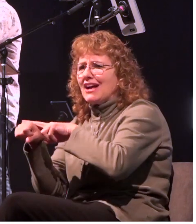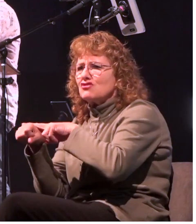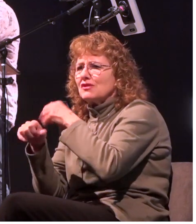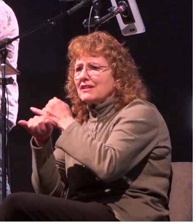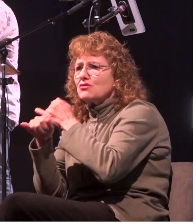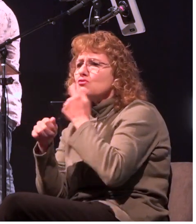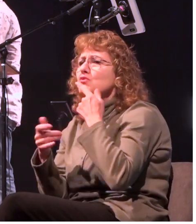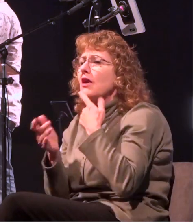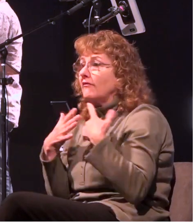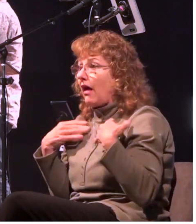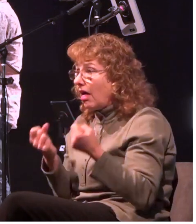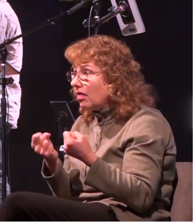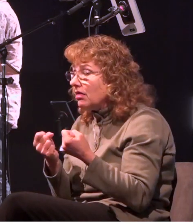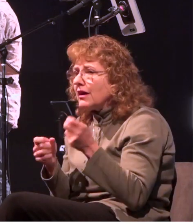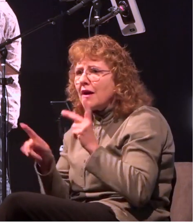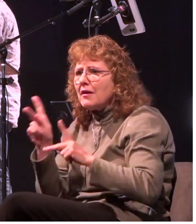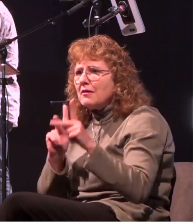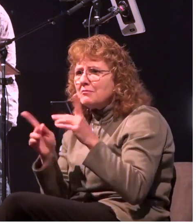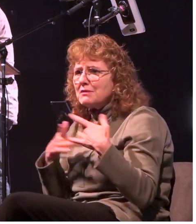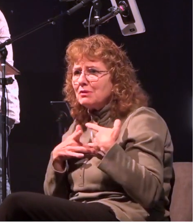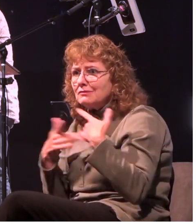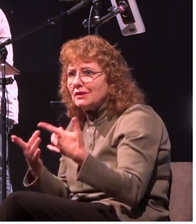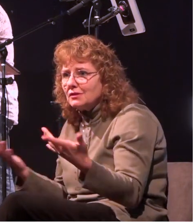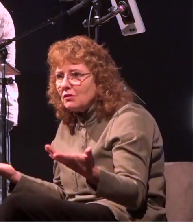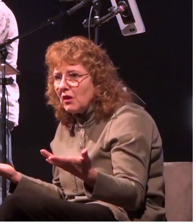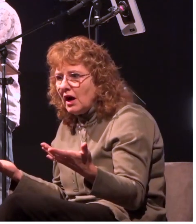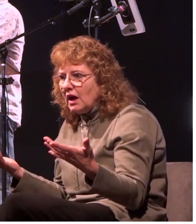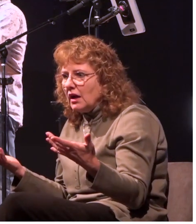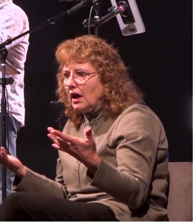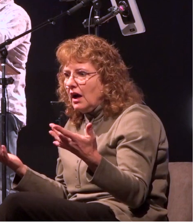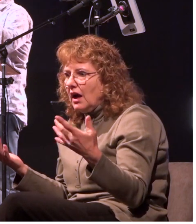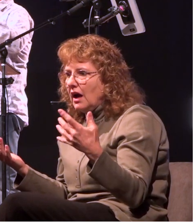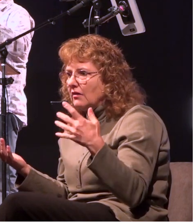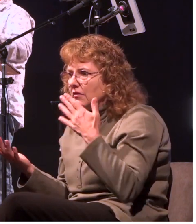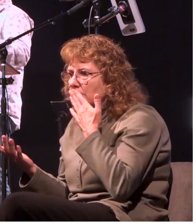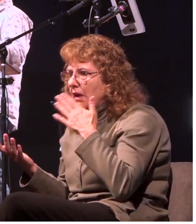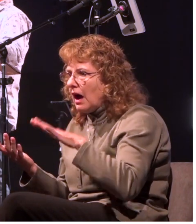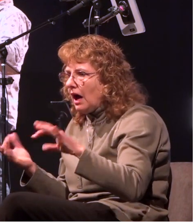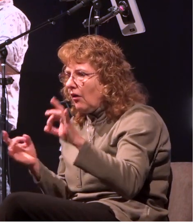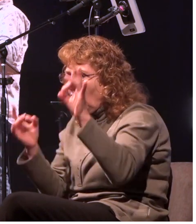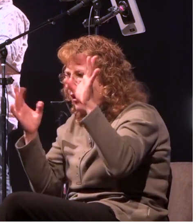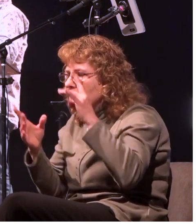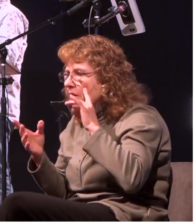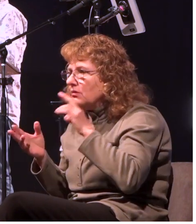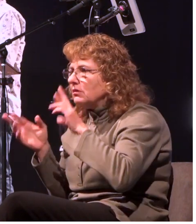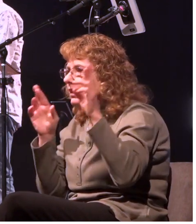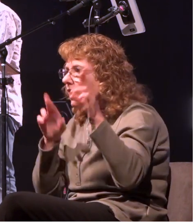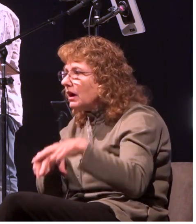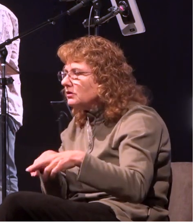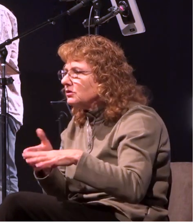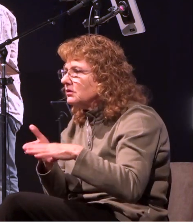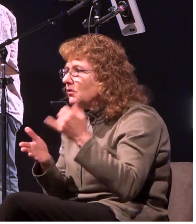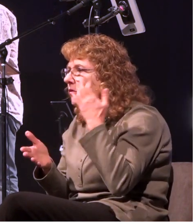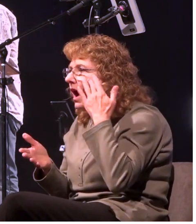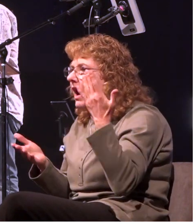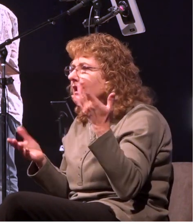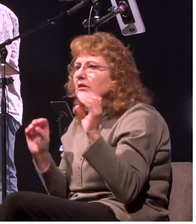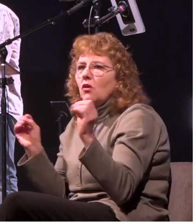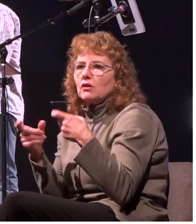react poorly when their sense of control is either threatened or lost clinically the